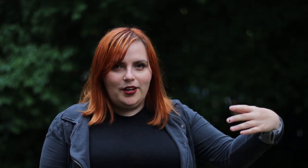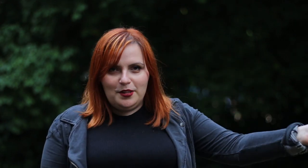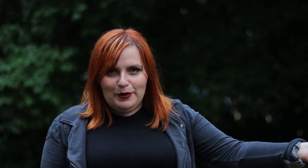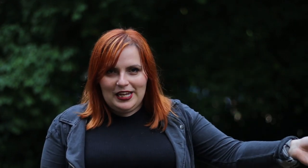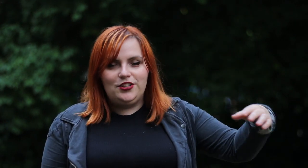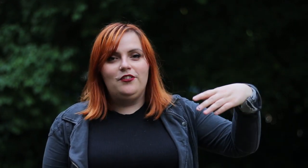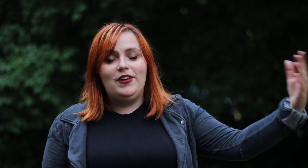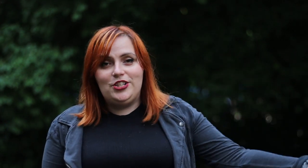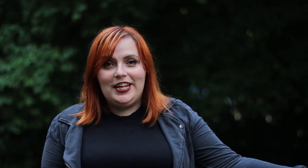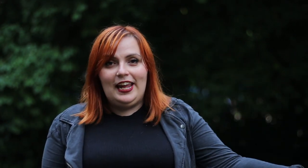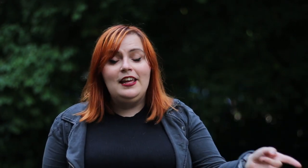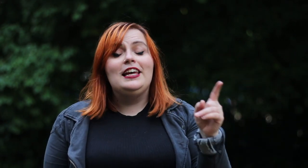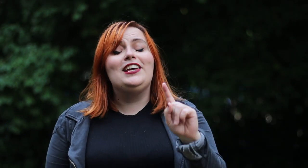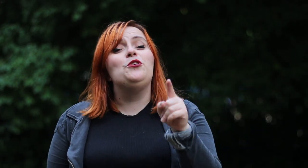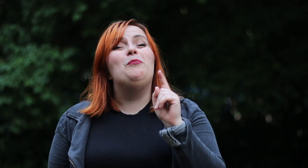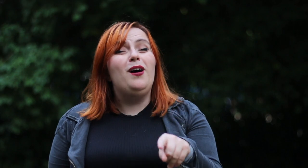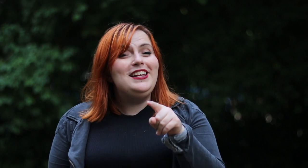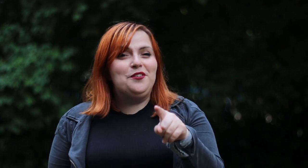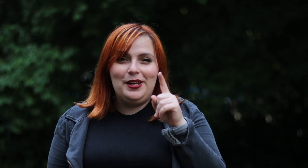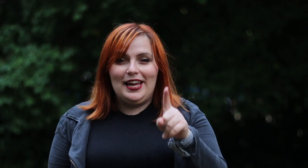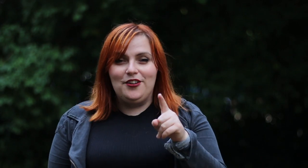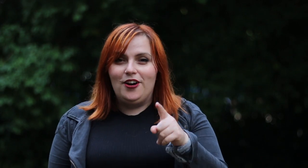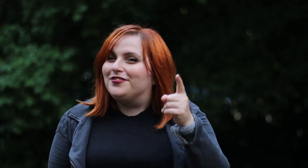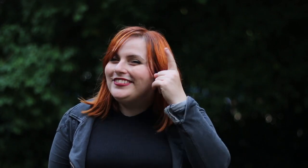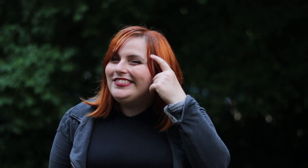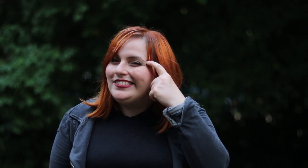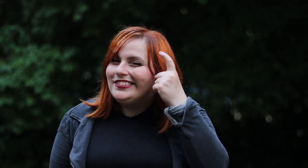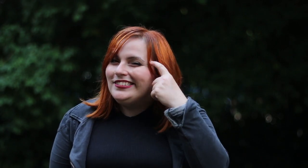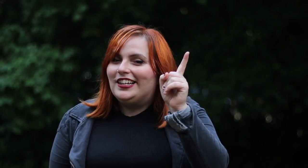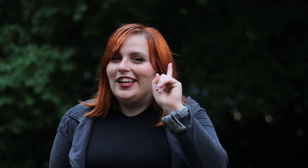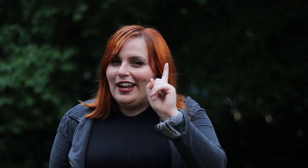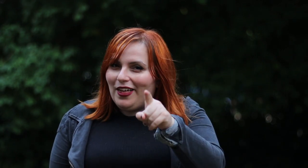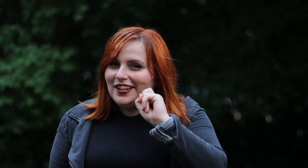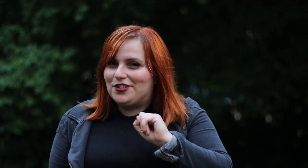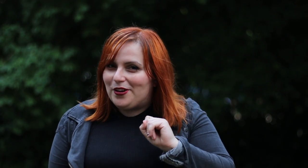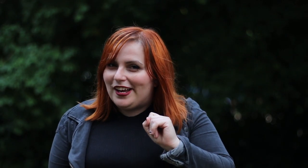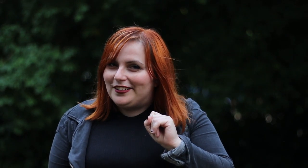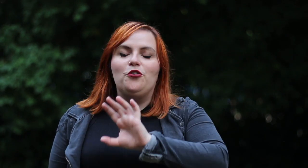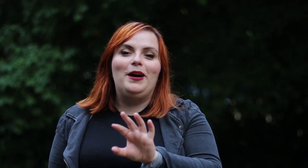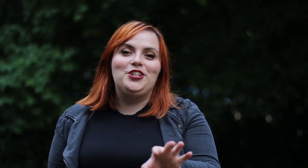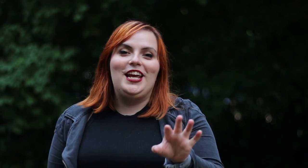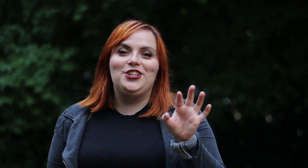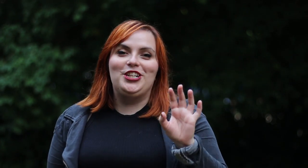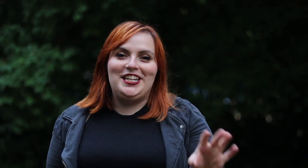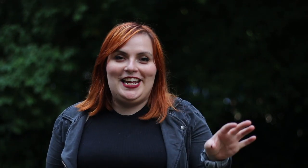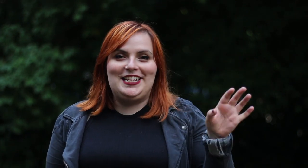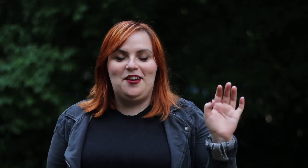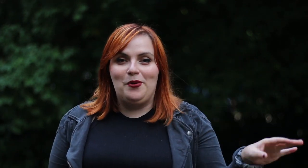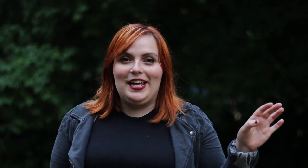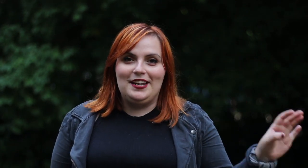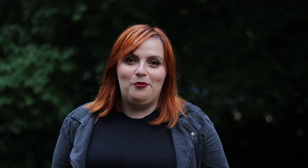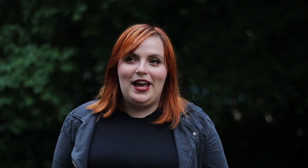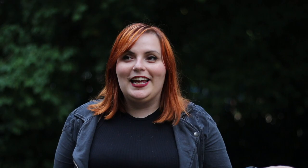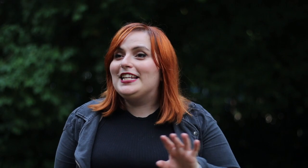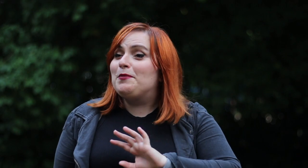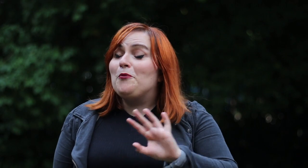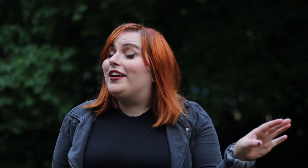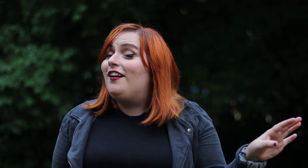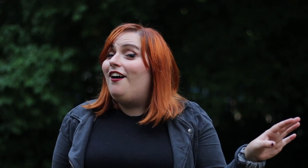go to the beach, vegetate. Giving your mind a weekend off, now that is a trick. Your imagination needs a weekend away, it's been working hard